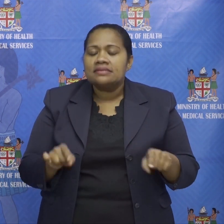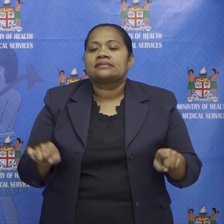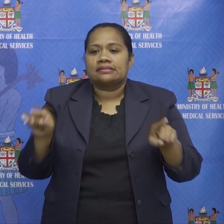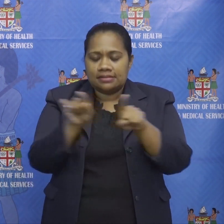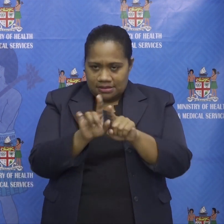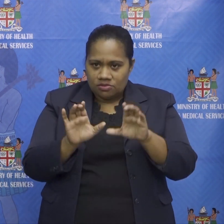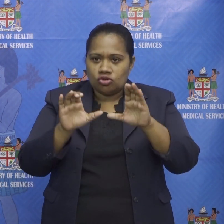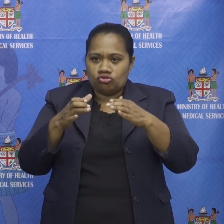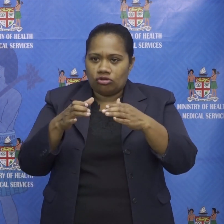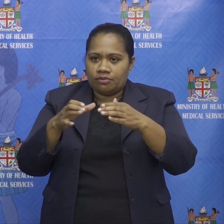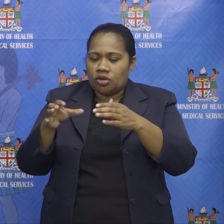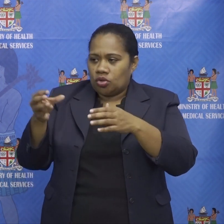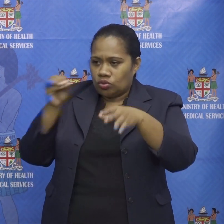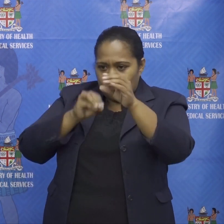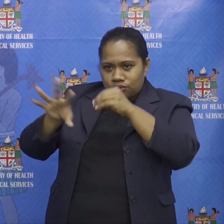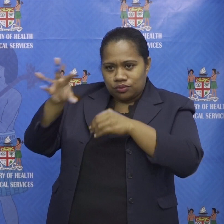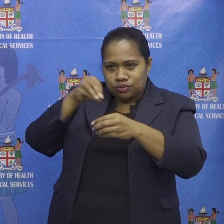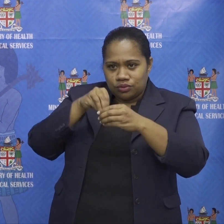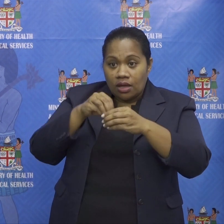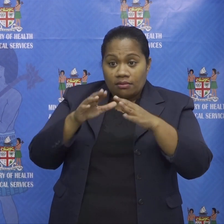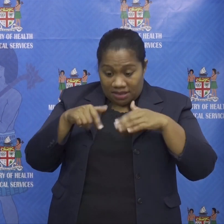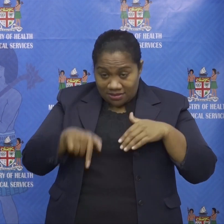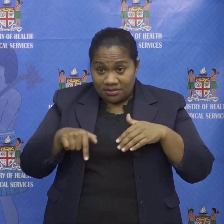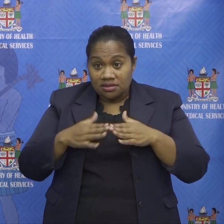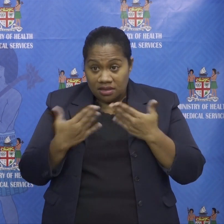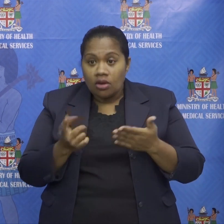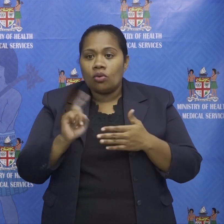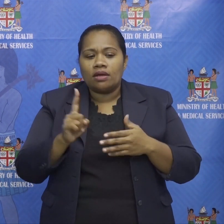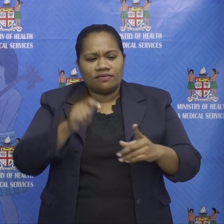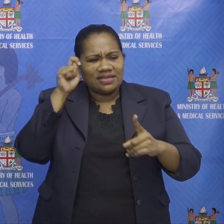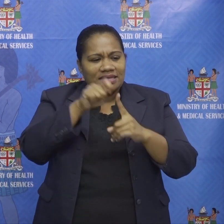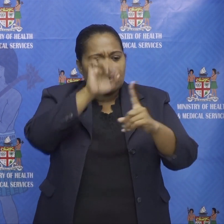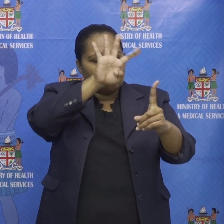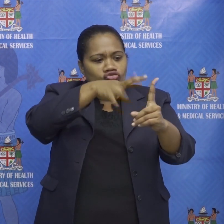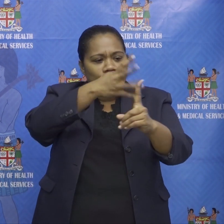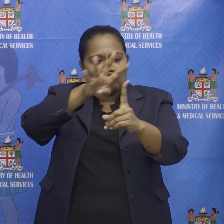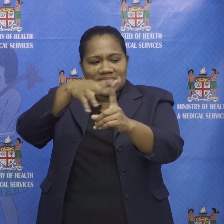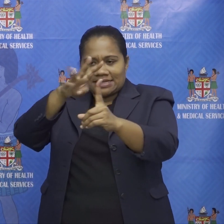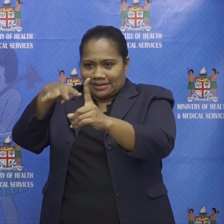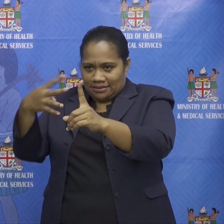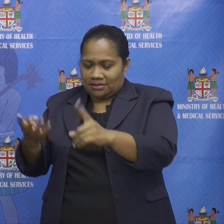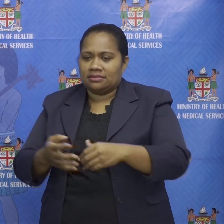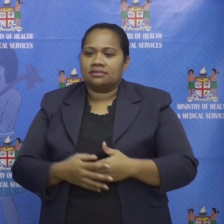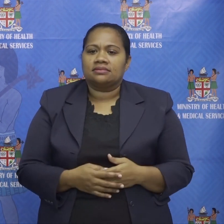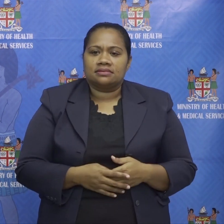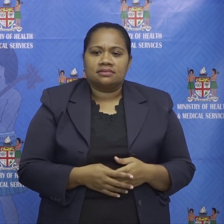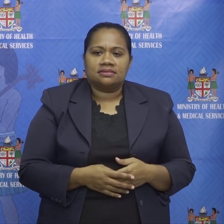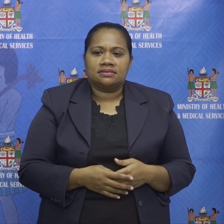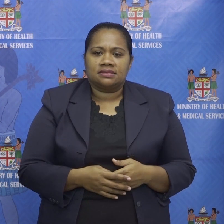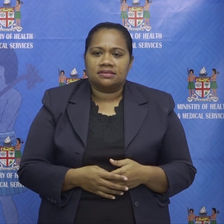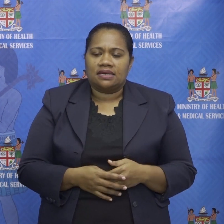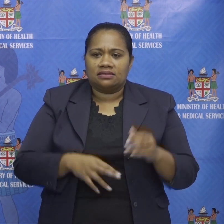group but this time it's just for targeted screening and containment measures okay